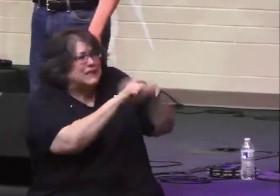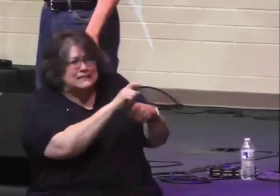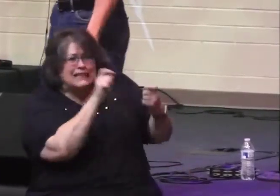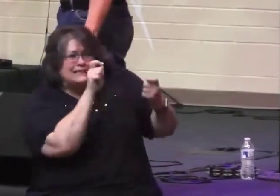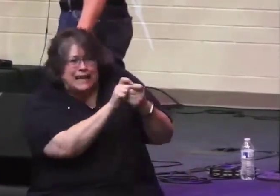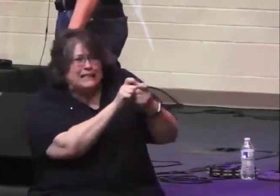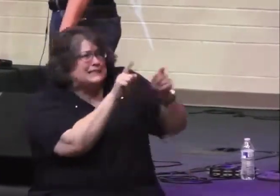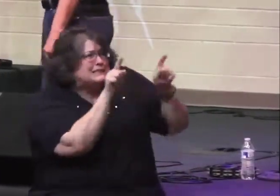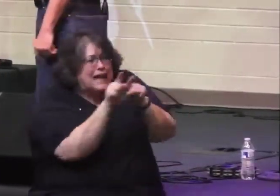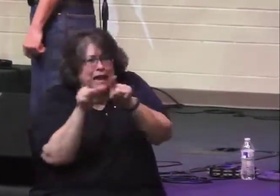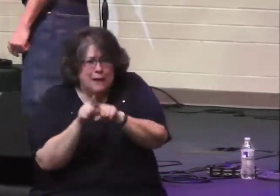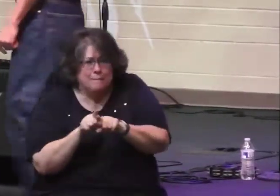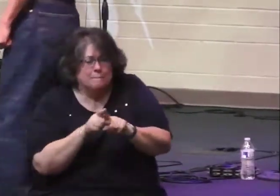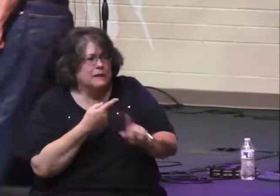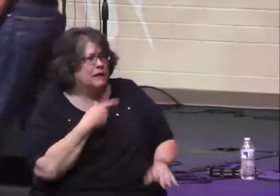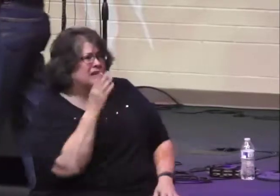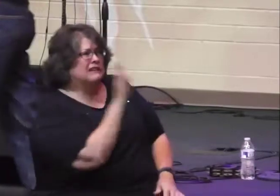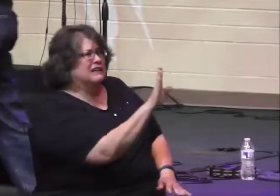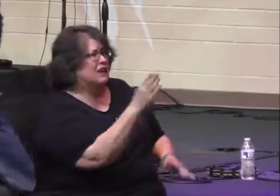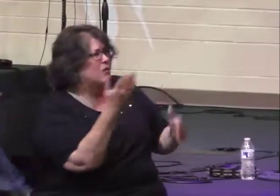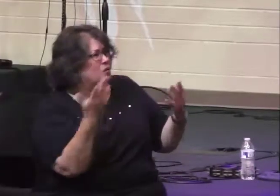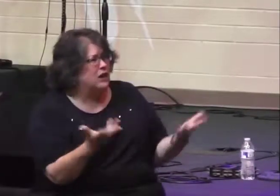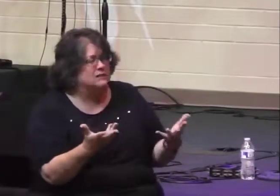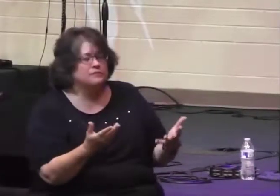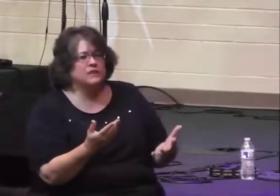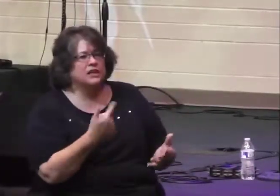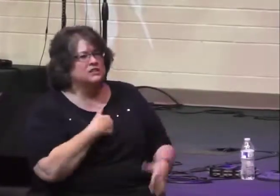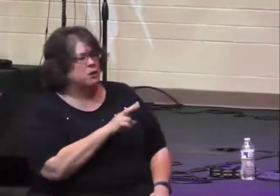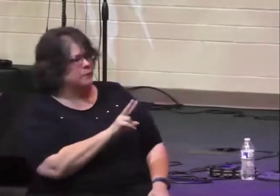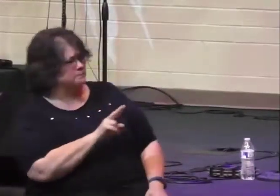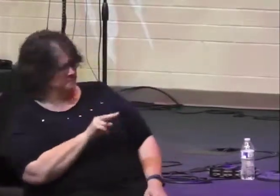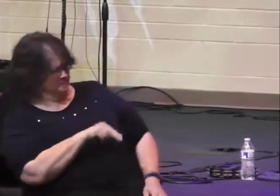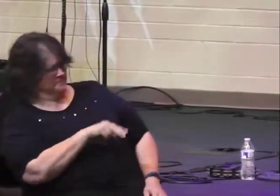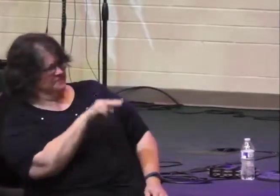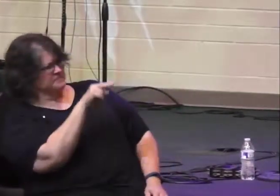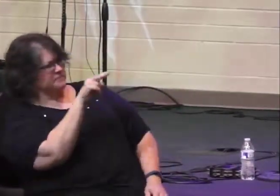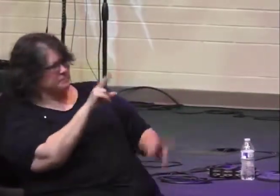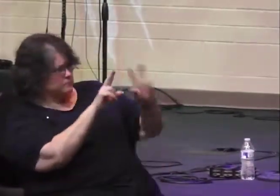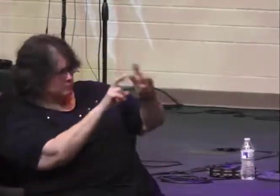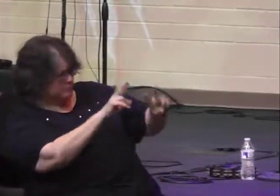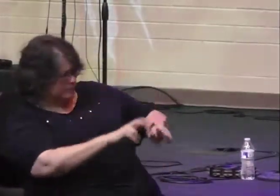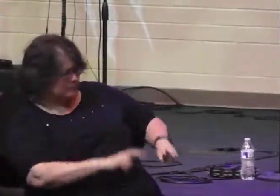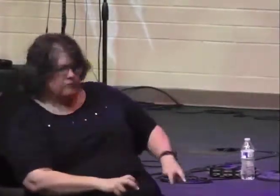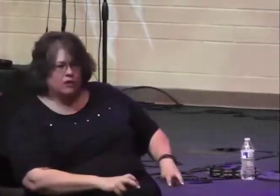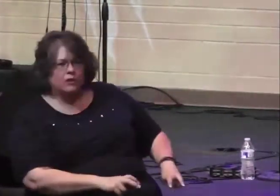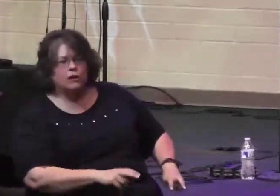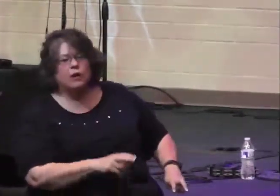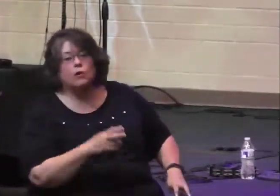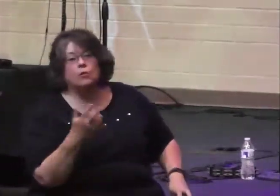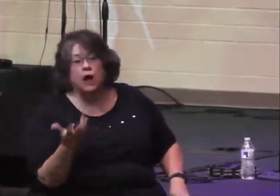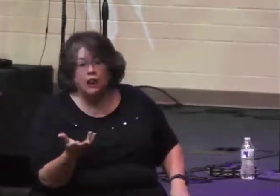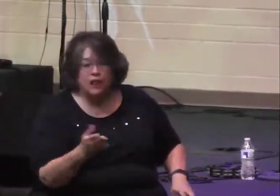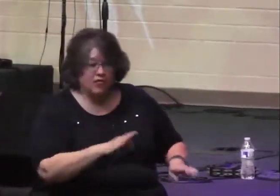spot, you know. So I step back and look at this thing. Well, here's the deal. The floor in that